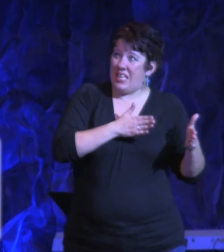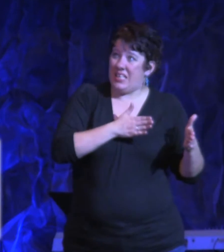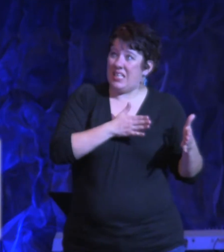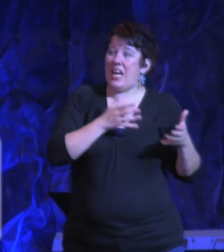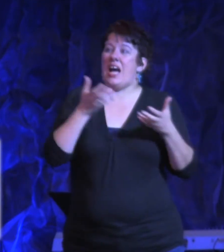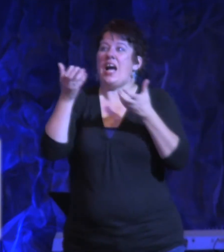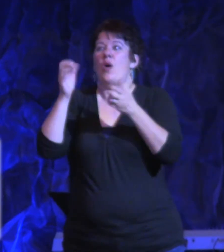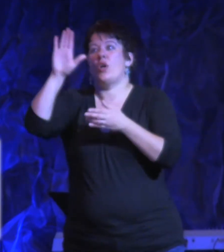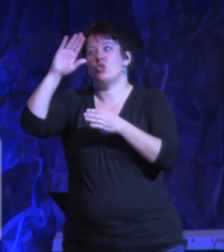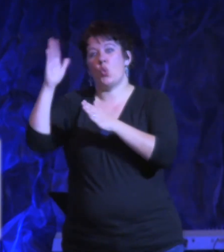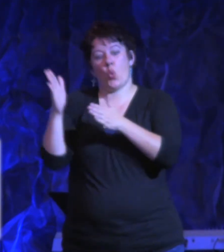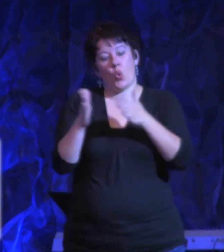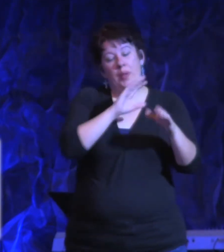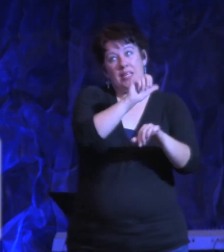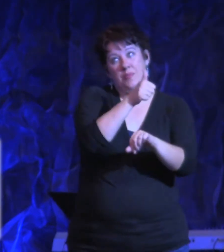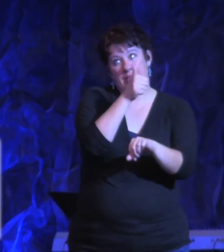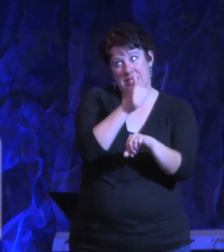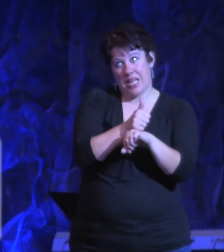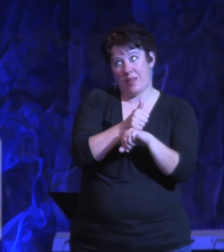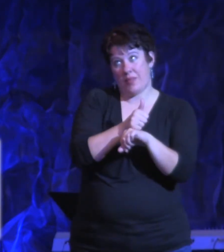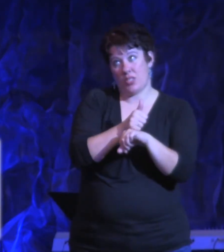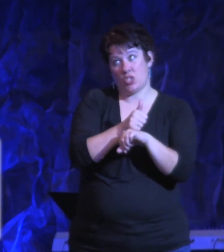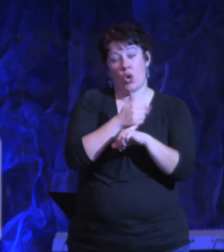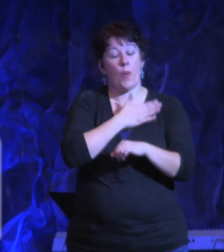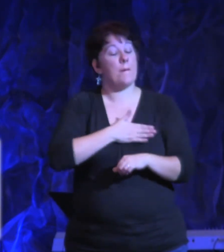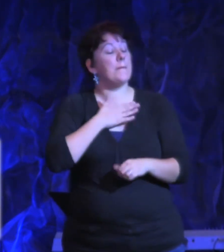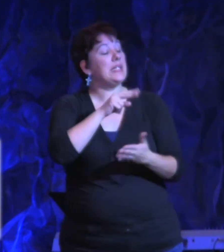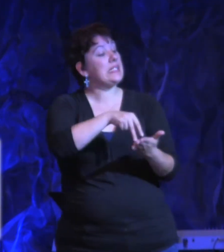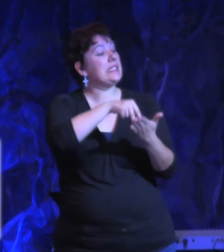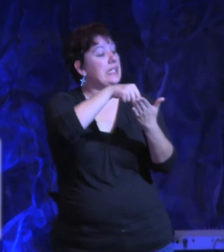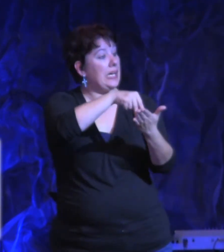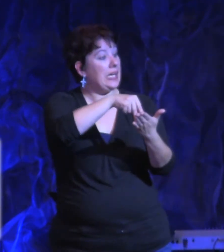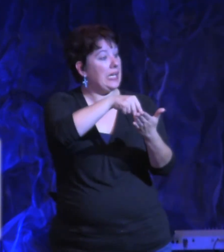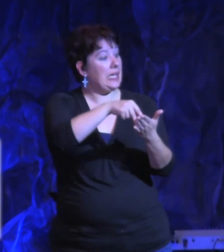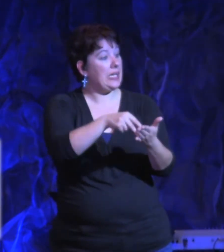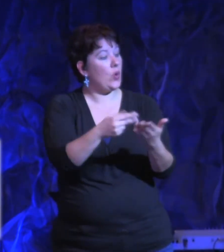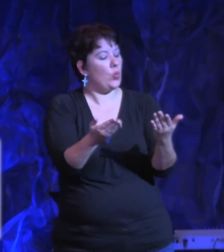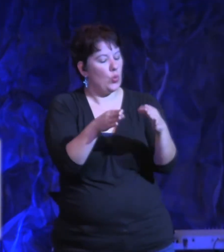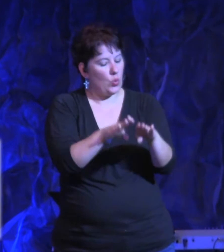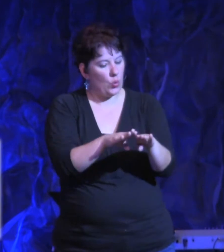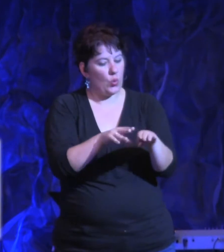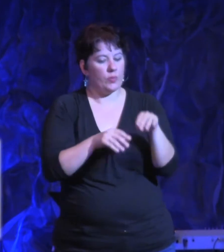Amen? Would you do me a favor and stand with me this morning as we close?